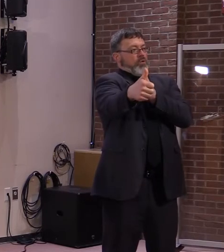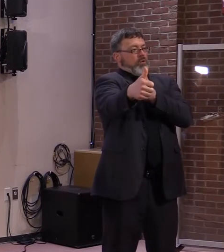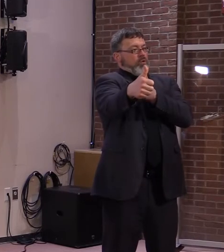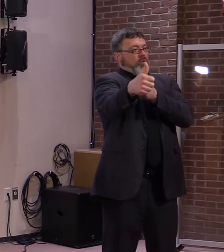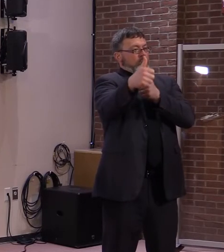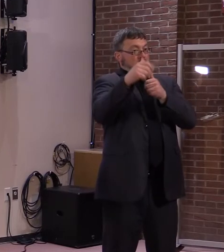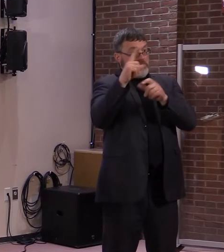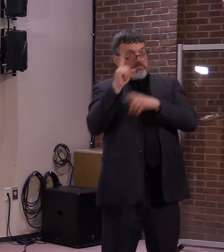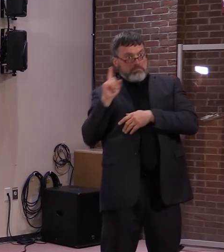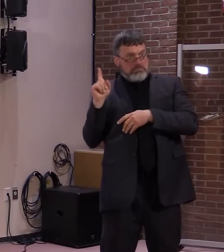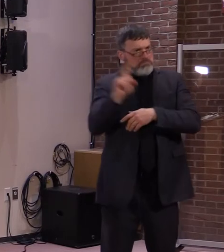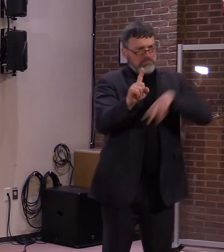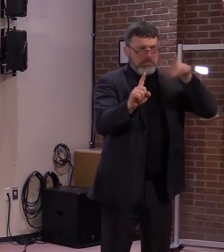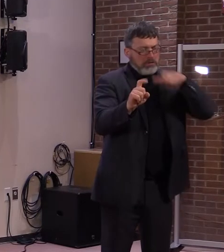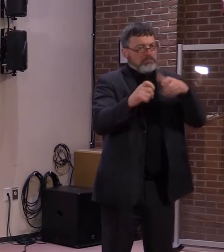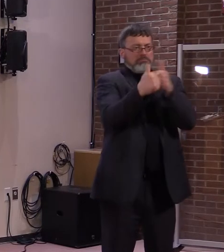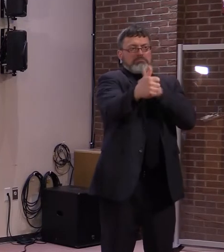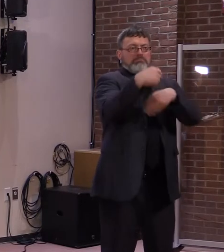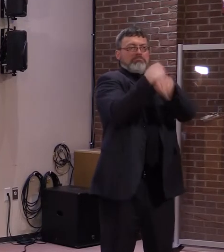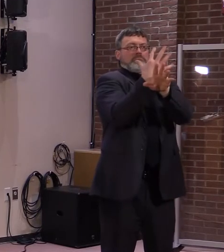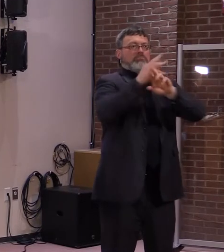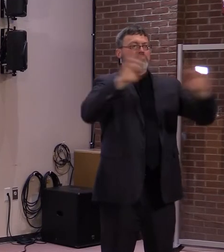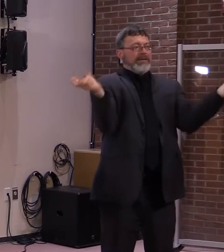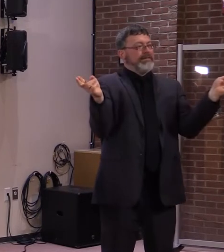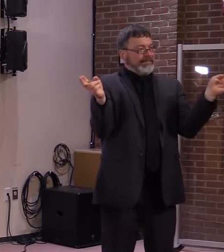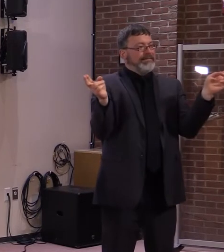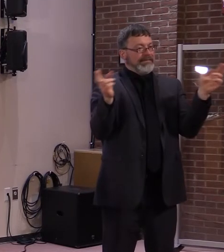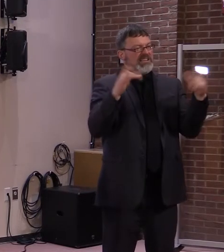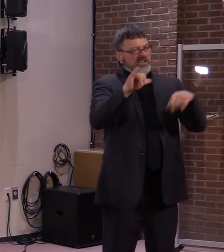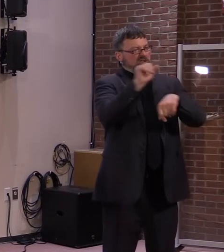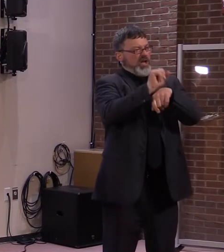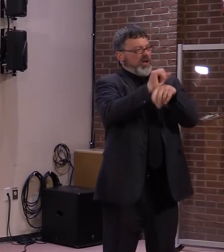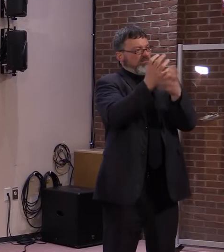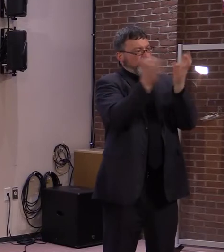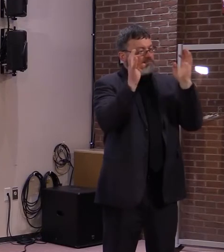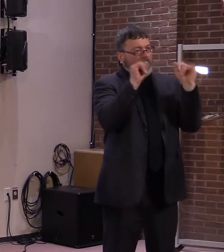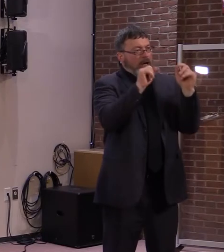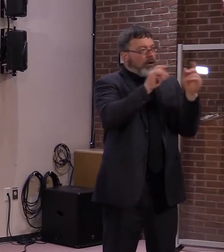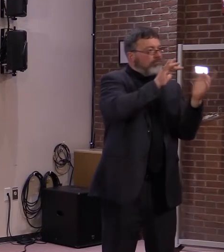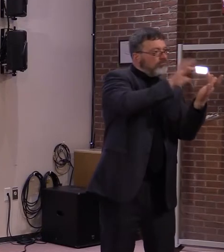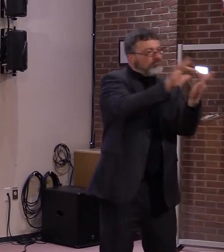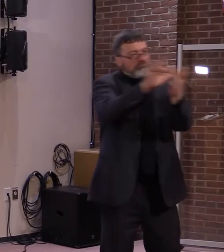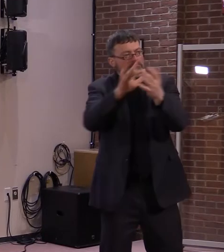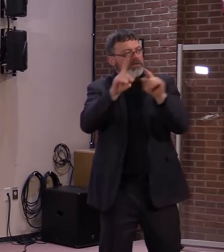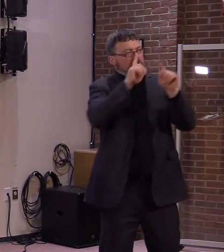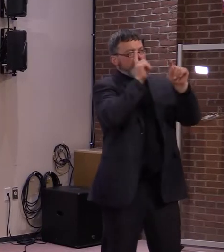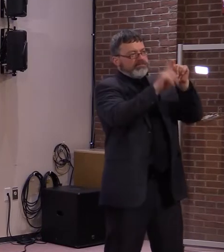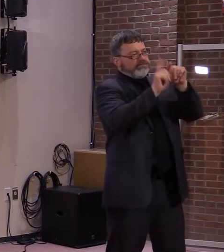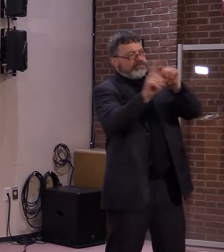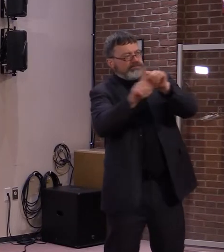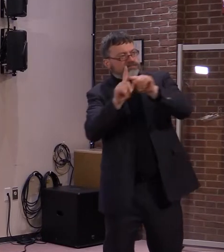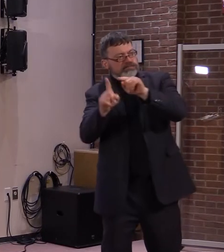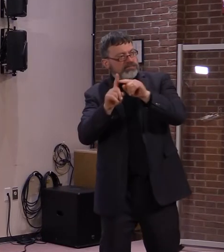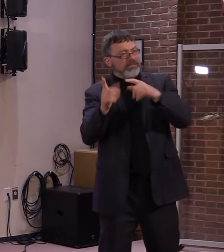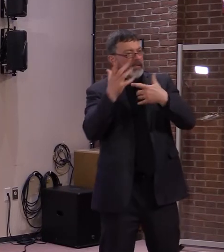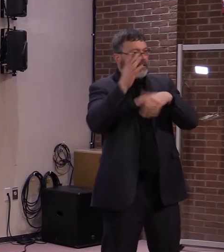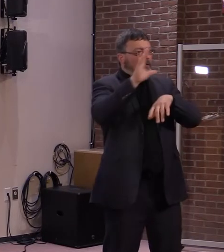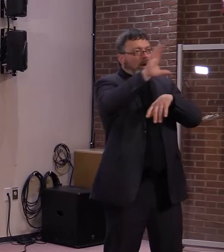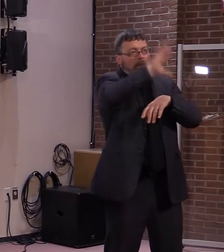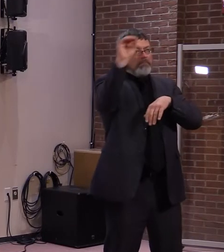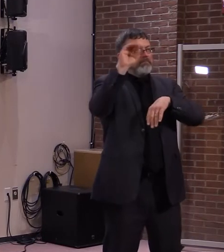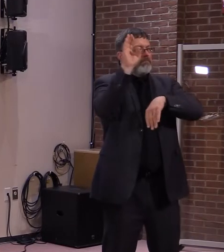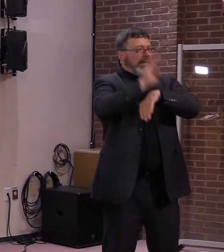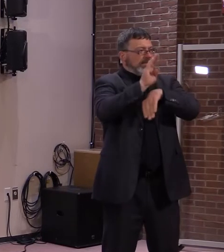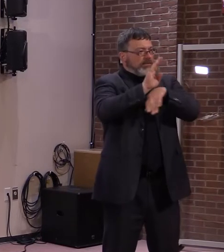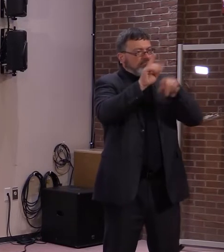connected with other employers around the state who have a great deal of openings who have expressed interest in talking with these employees.